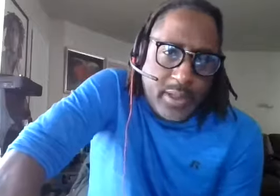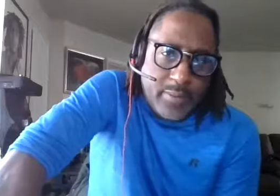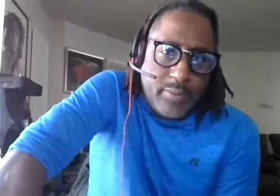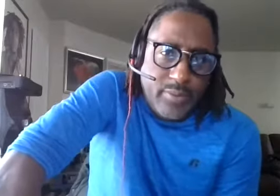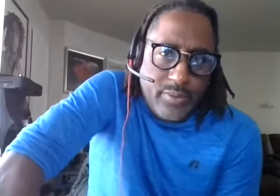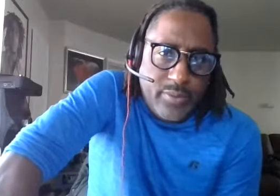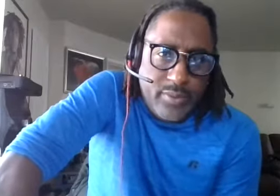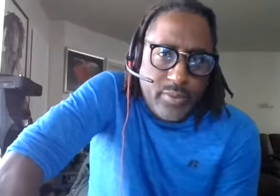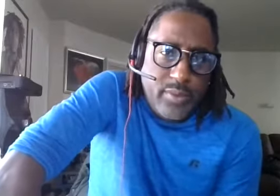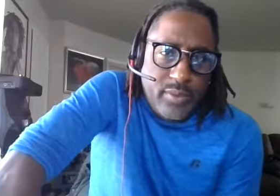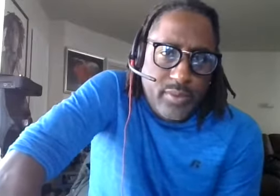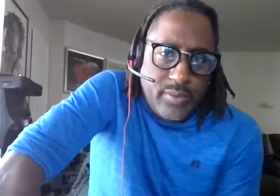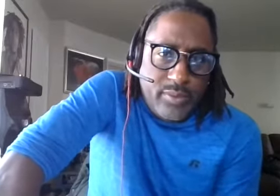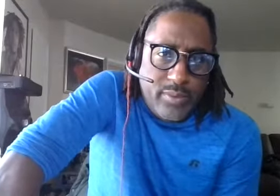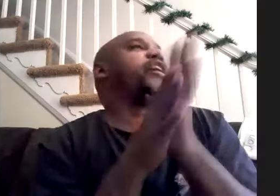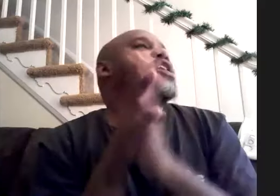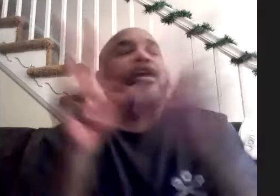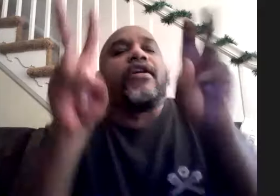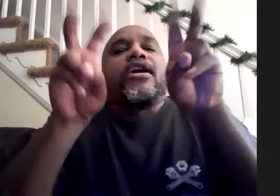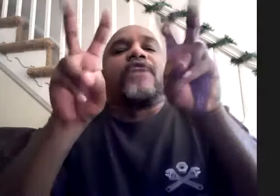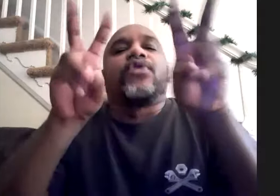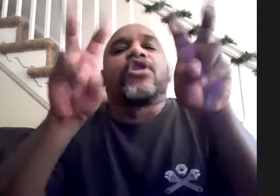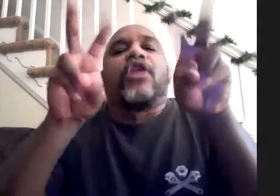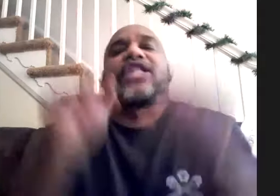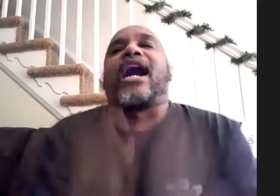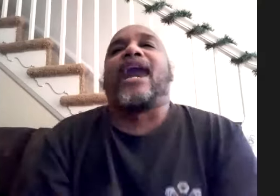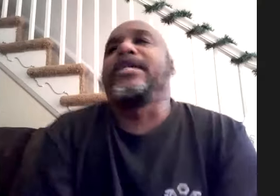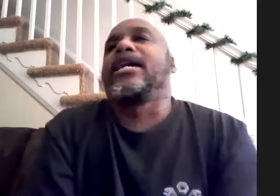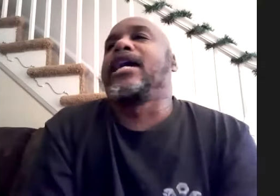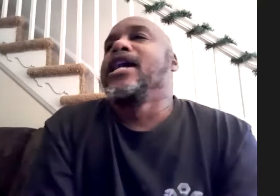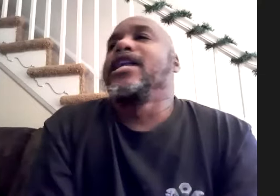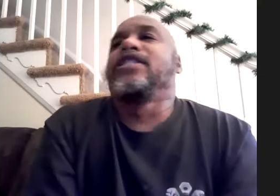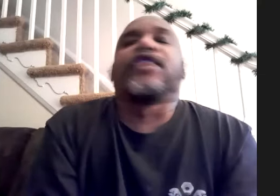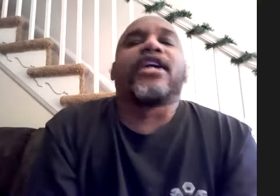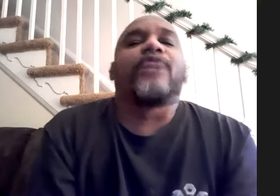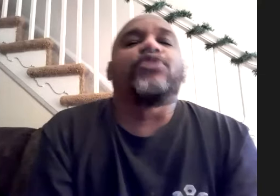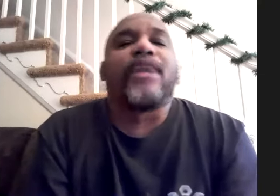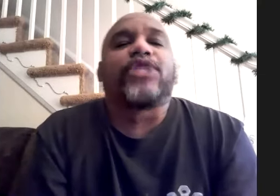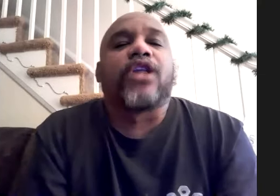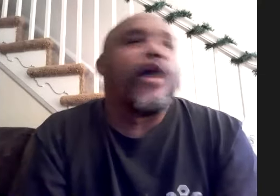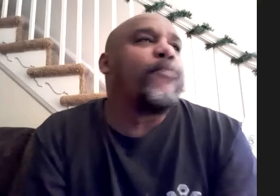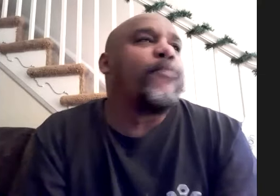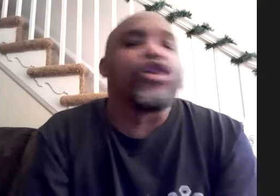his his other gig if you call this a hobby gig his other gig was playing with the um with the who